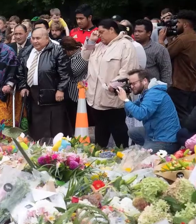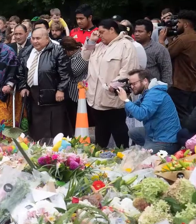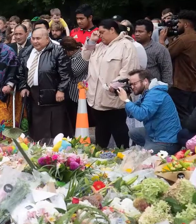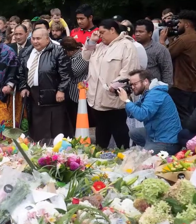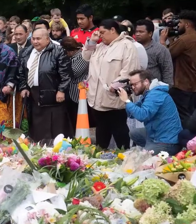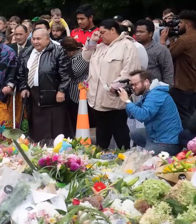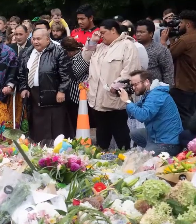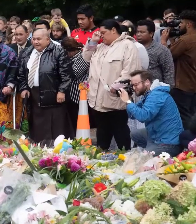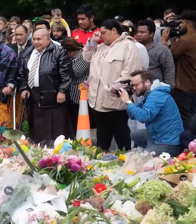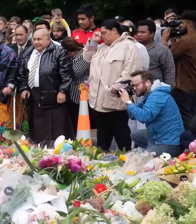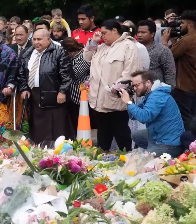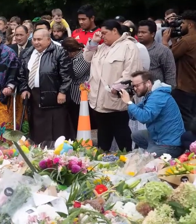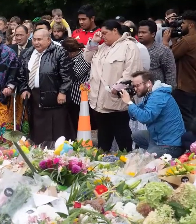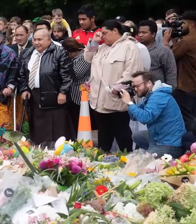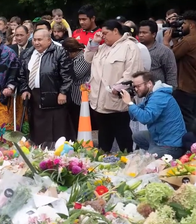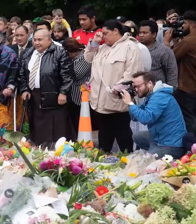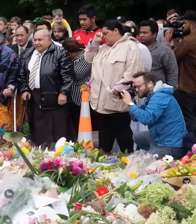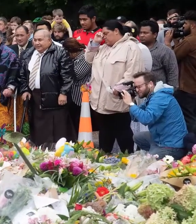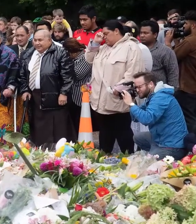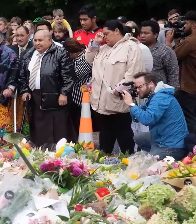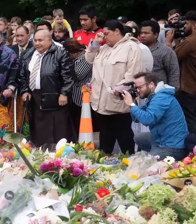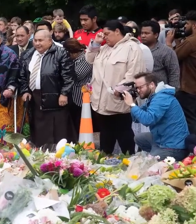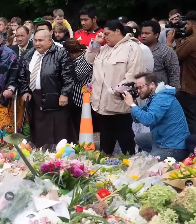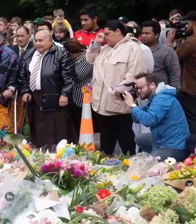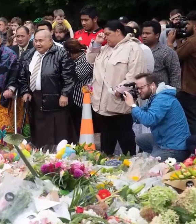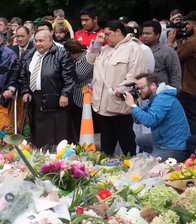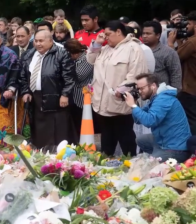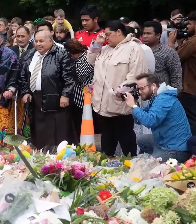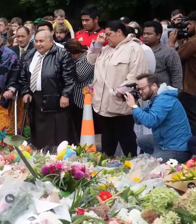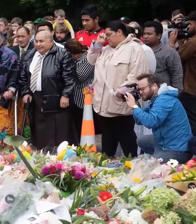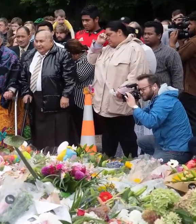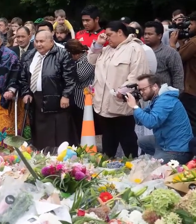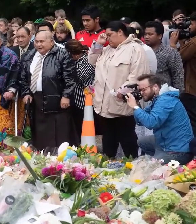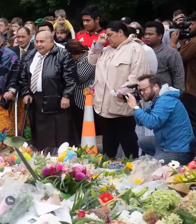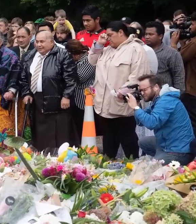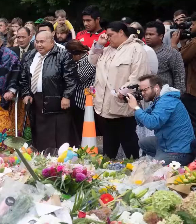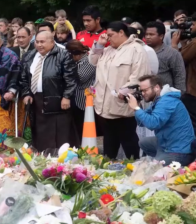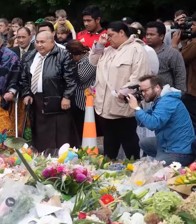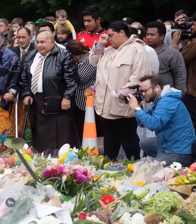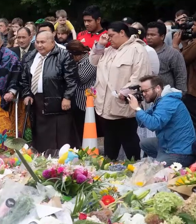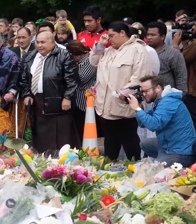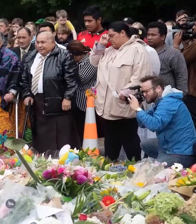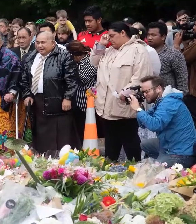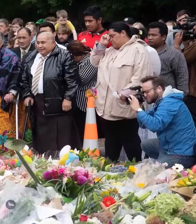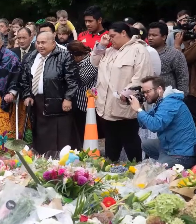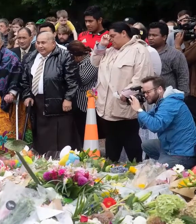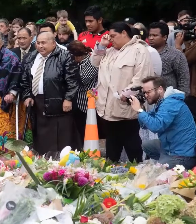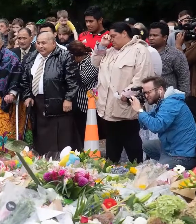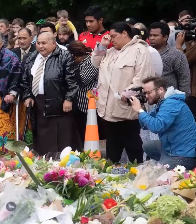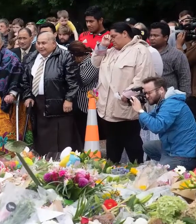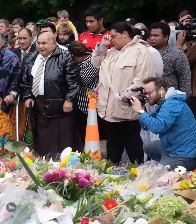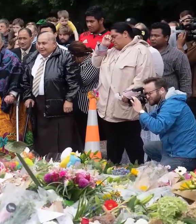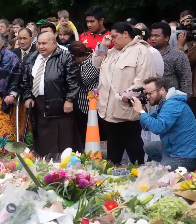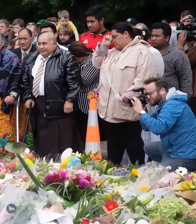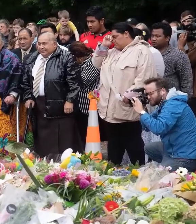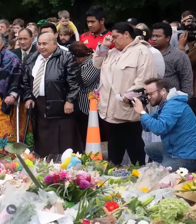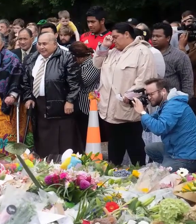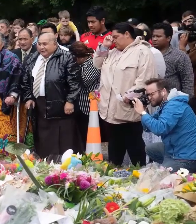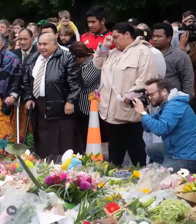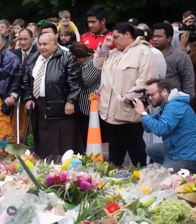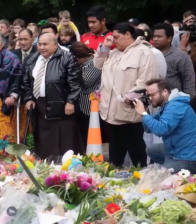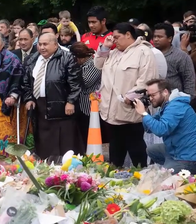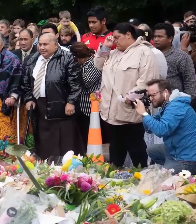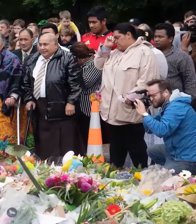the specifics of those, I cannot provide them. Can you confirm that you received his manifesto before the attack? I was